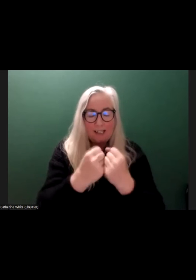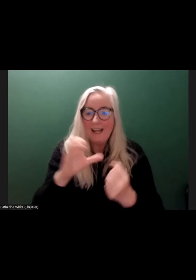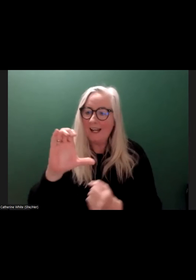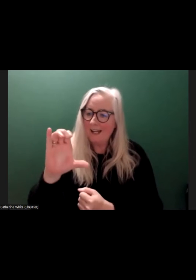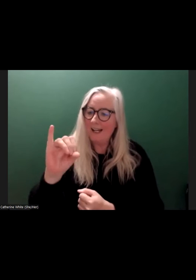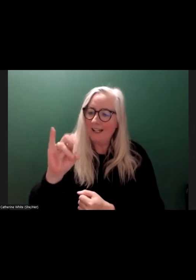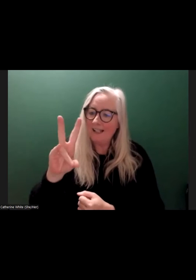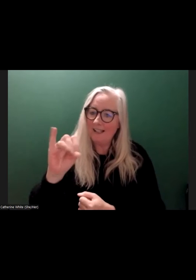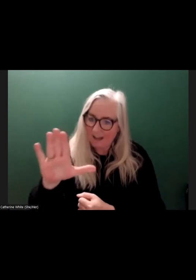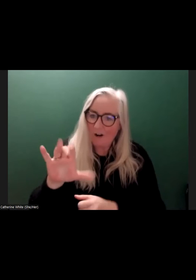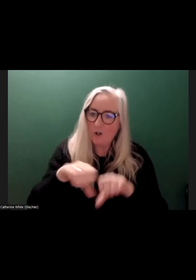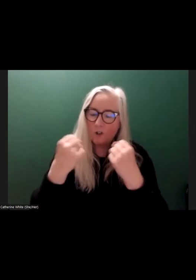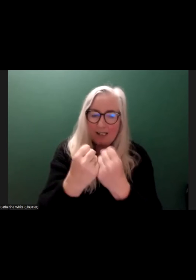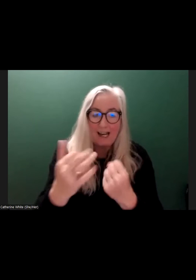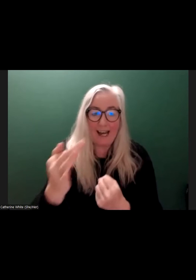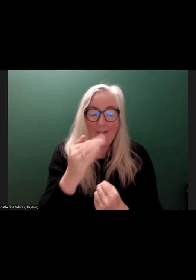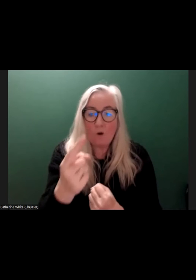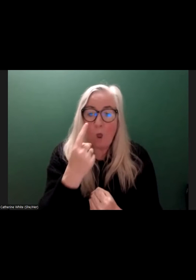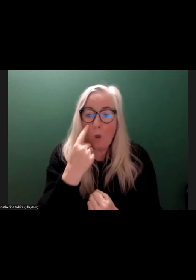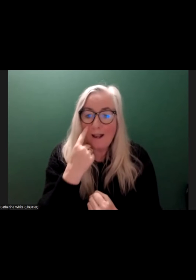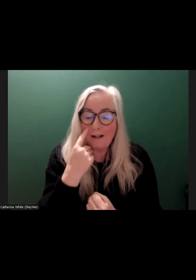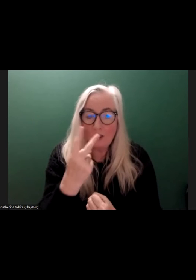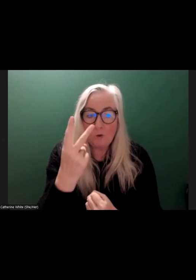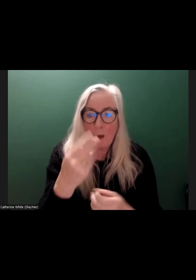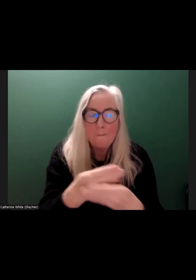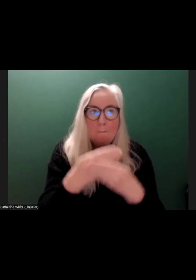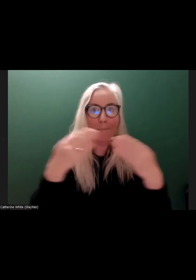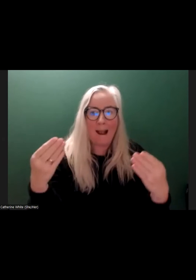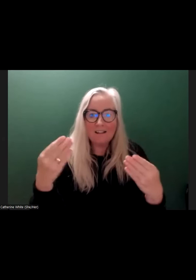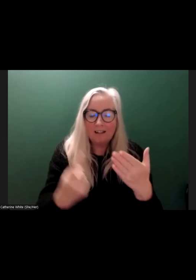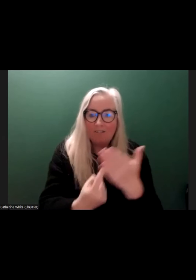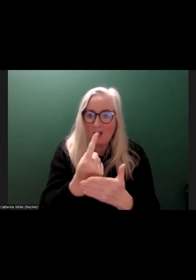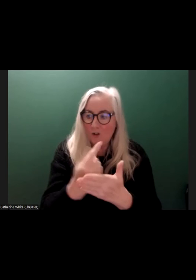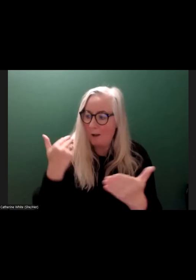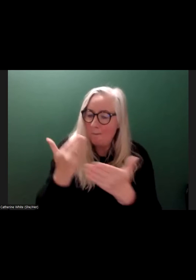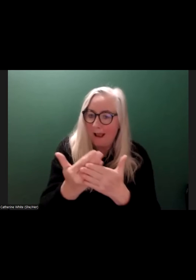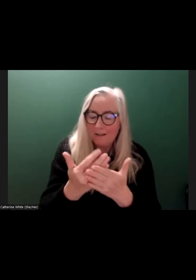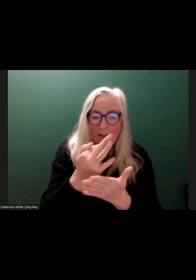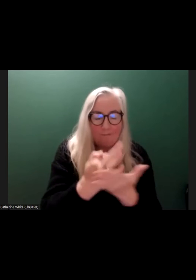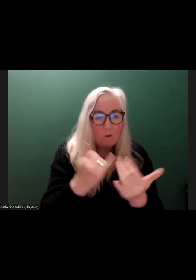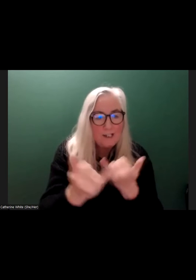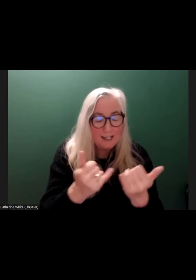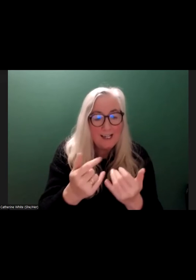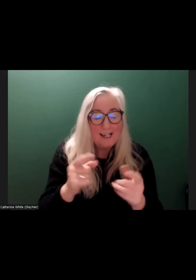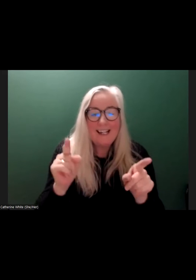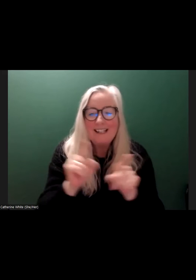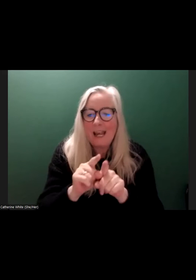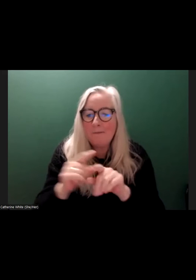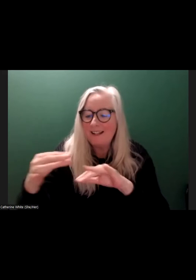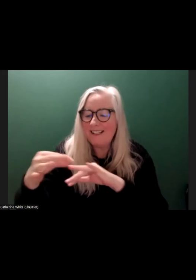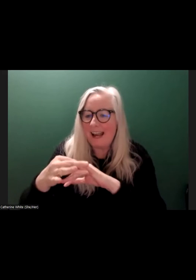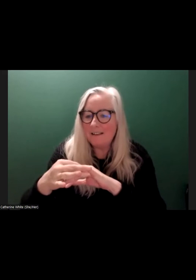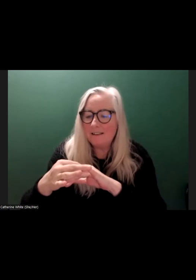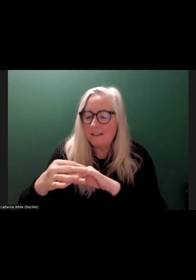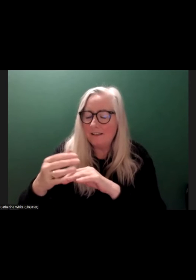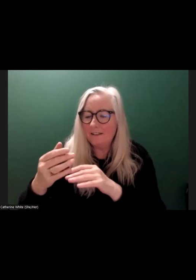a reflection of that. If we look at the two massive issues which we've had in the last 15 years, the same-sex marriage referendum